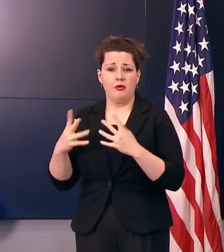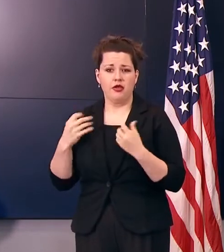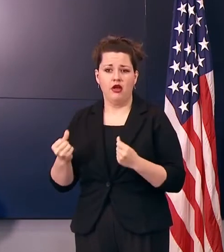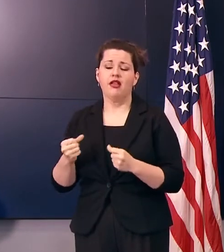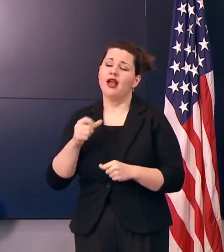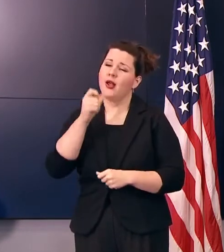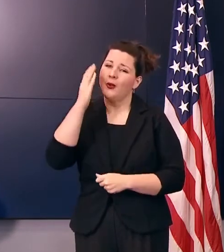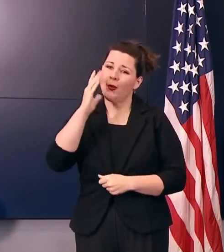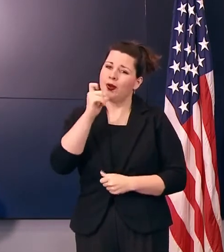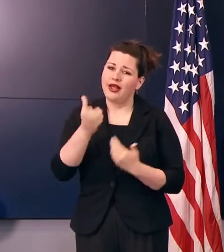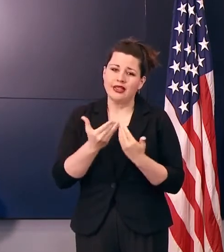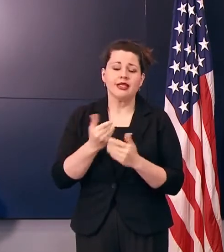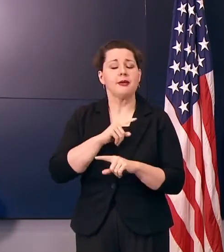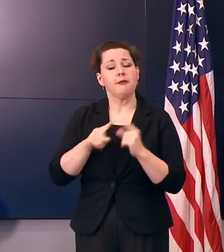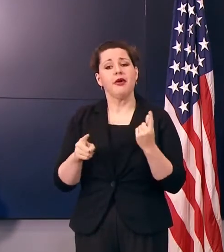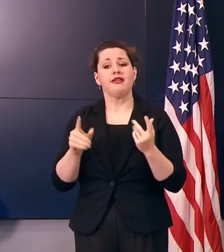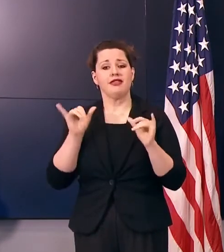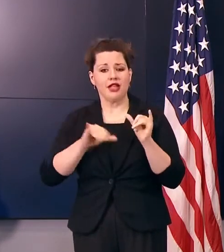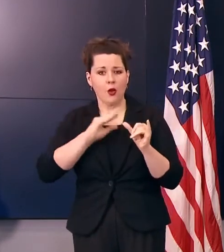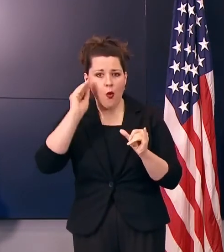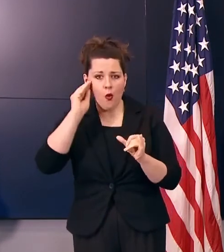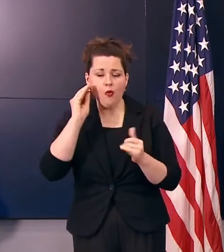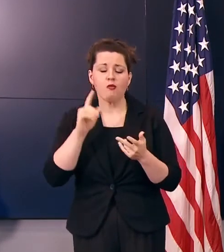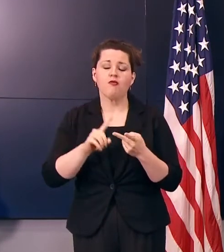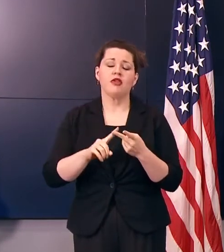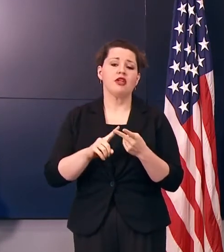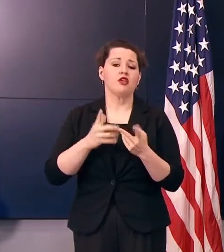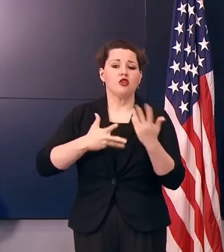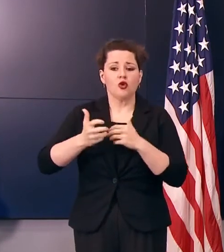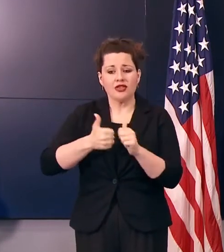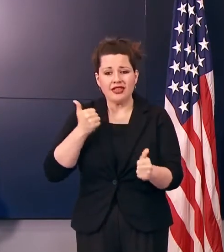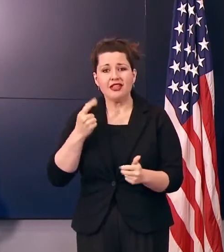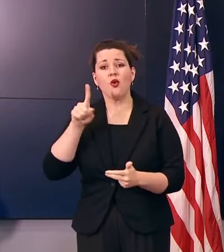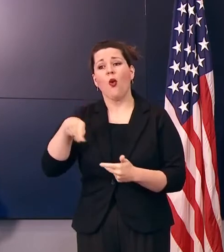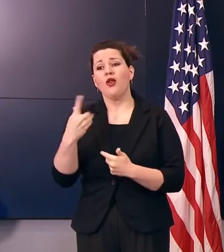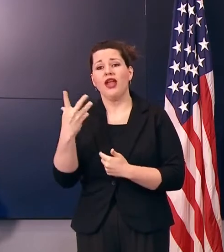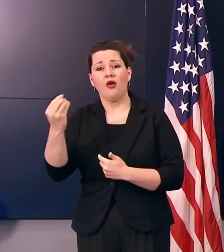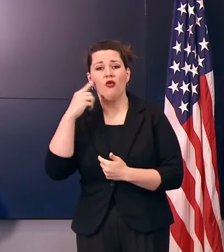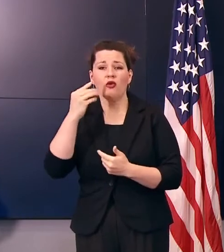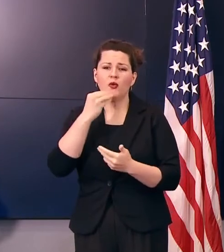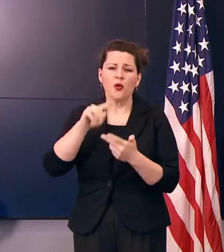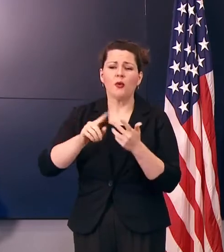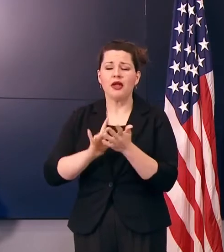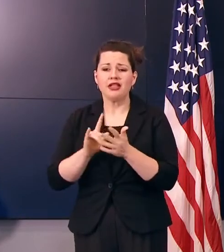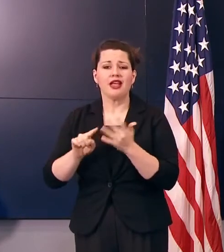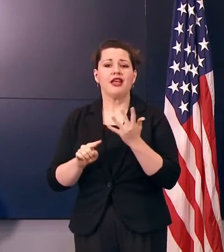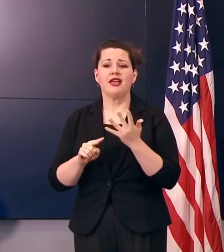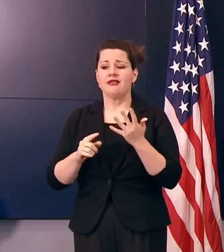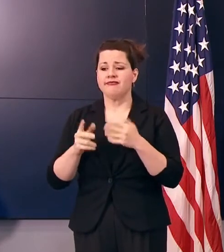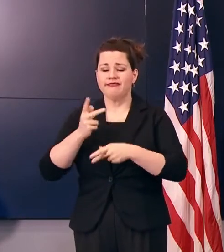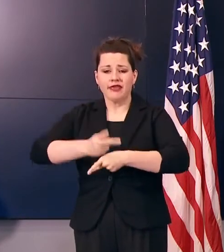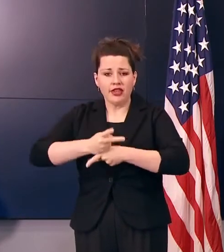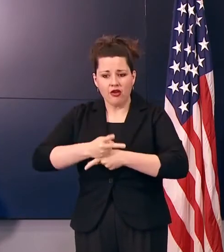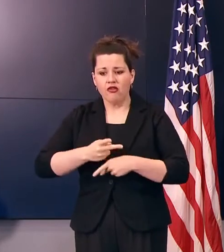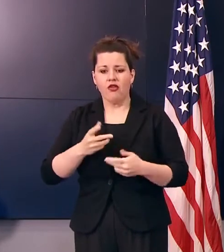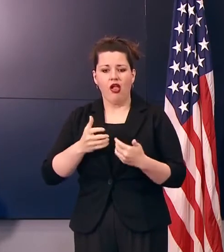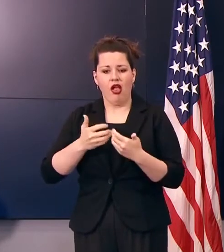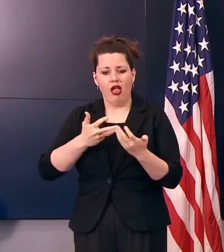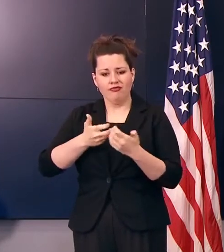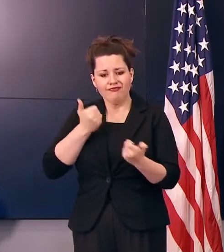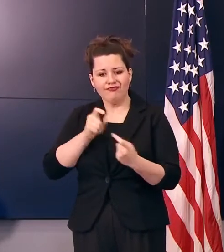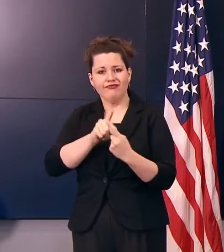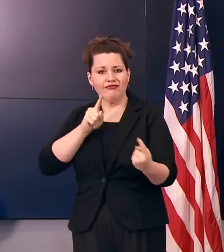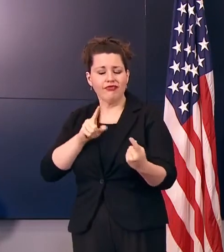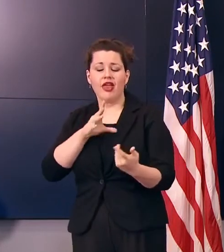much as possible, leaving only for essential errands, social distancing, careful hygiene, and isolating when sick has made a real